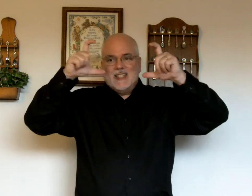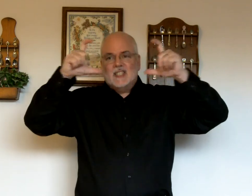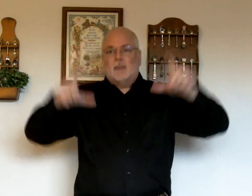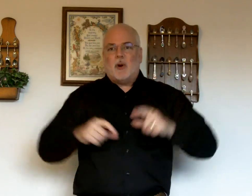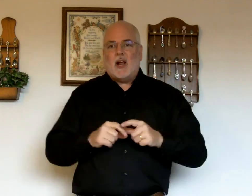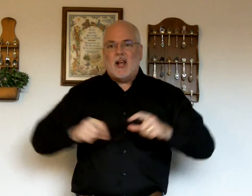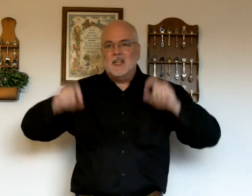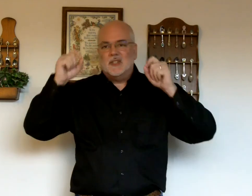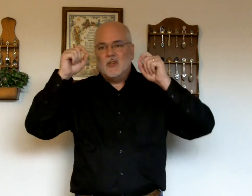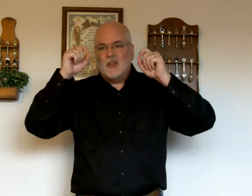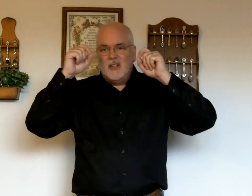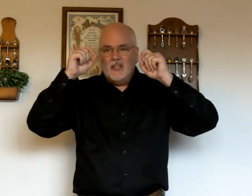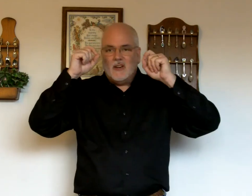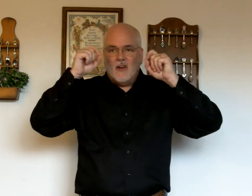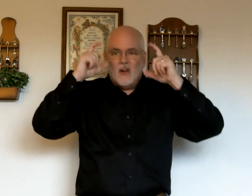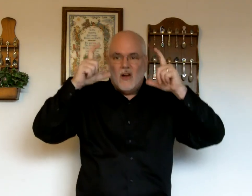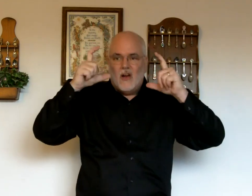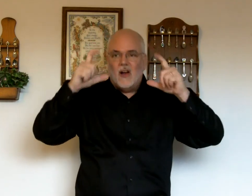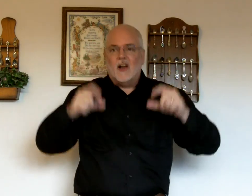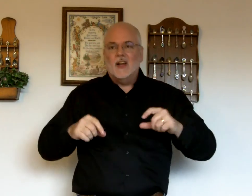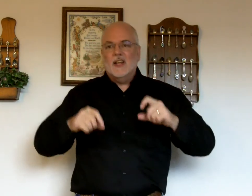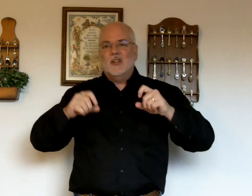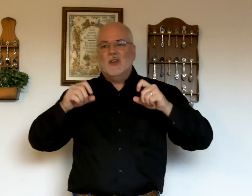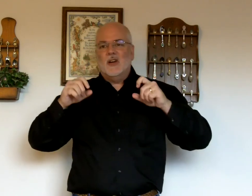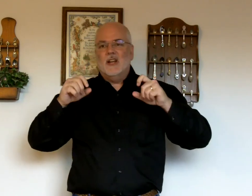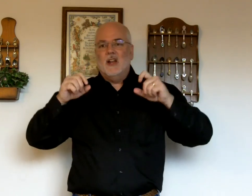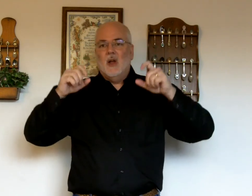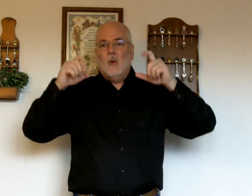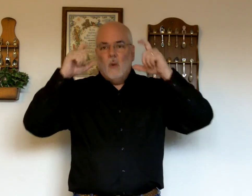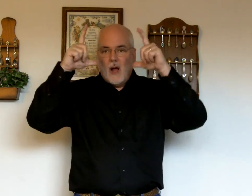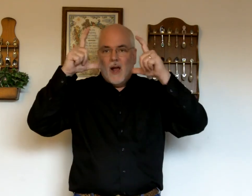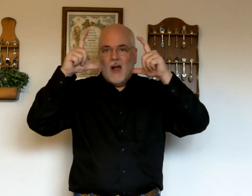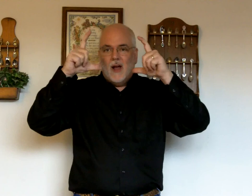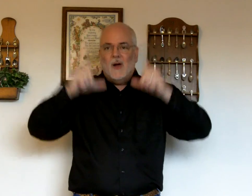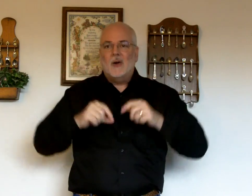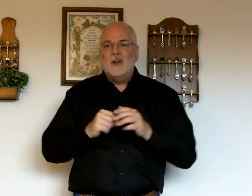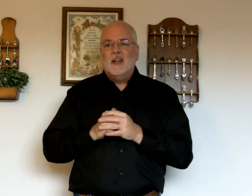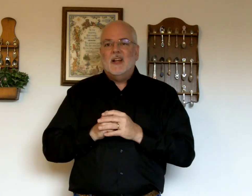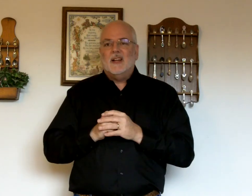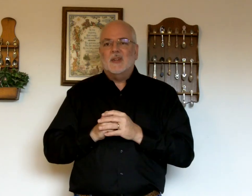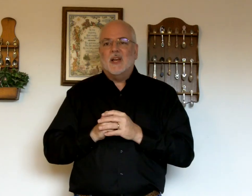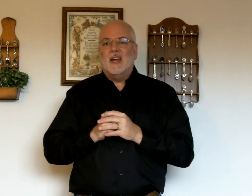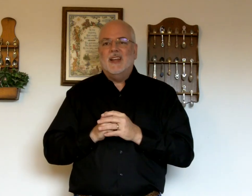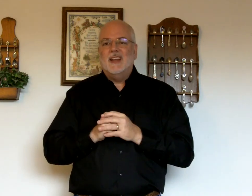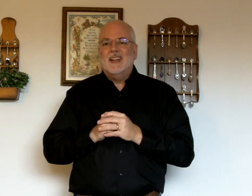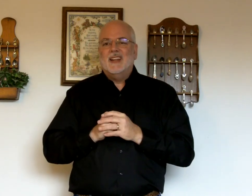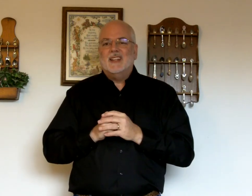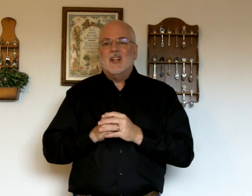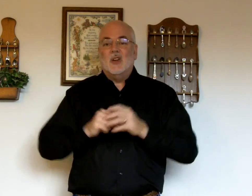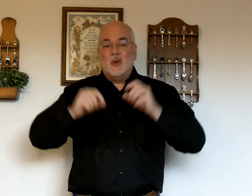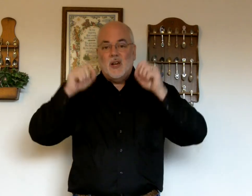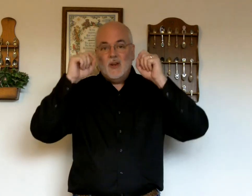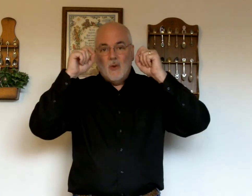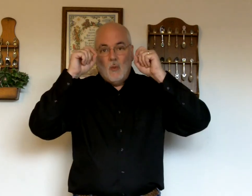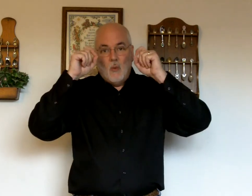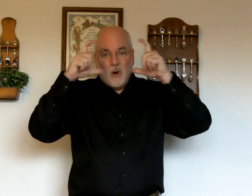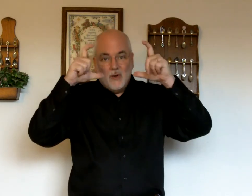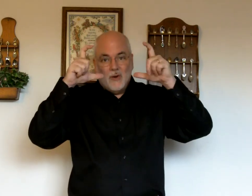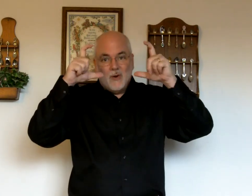Surprised. You're in awe. You're in wow. Wow. Okay. Now you're in wonder.